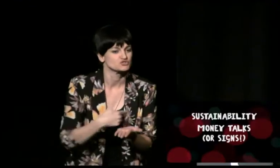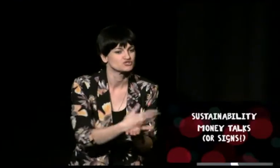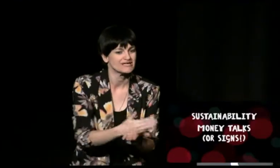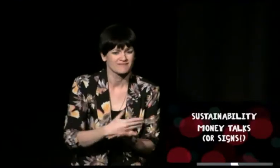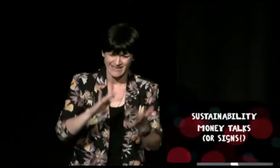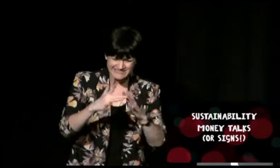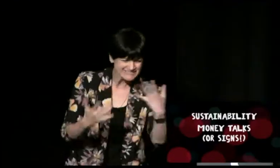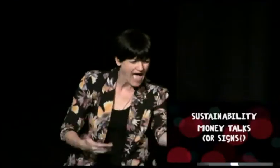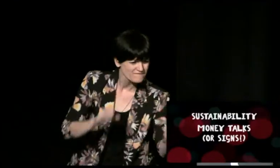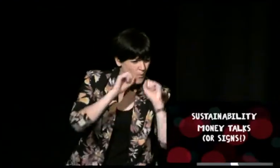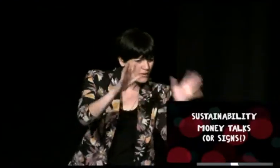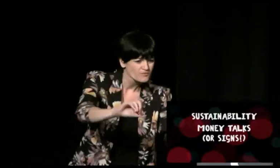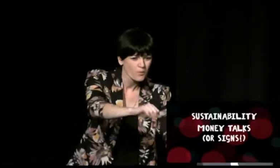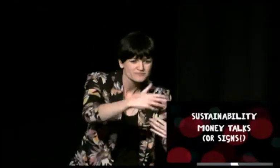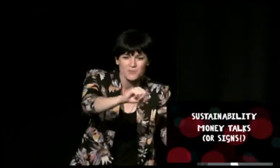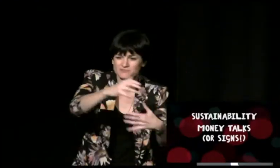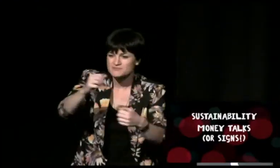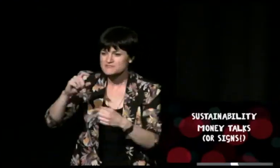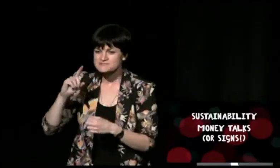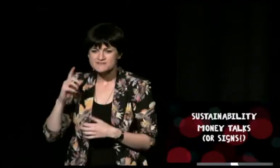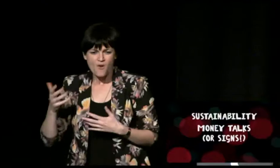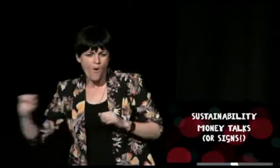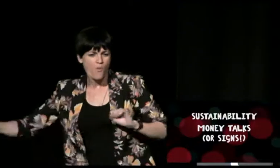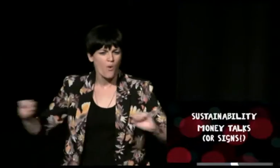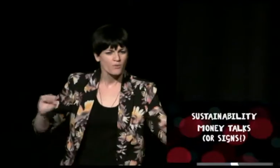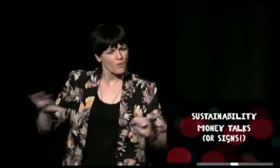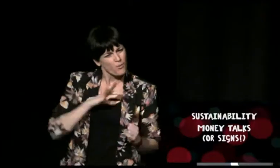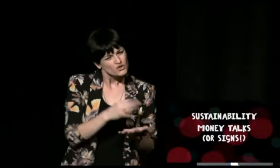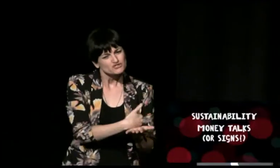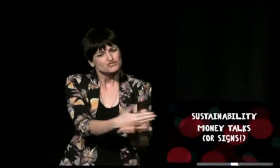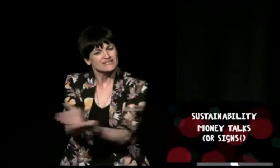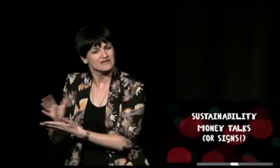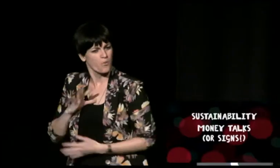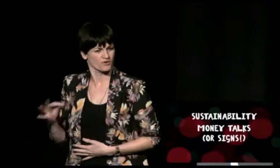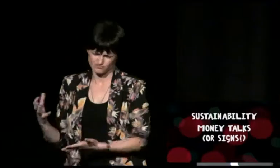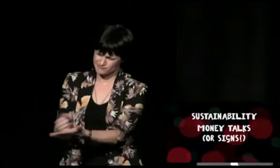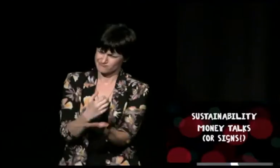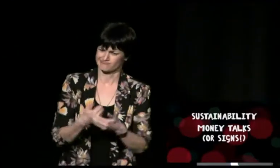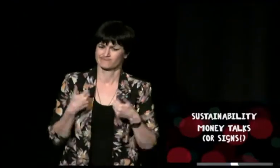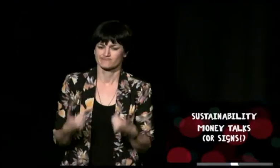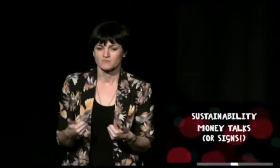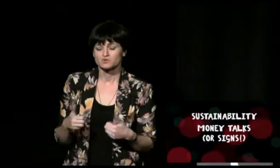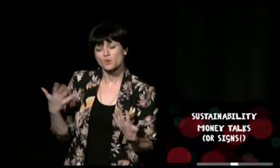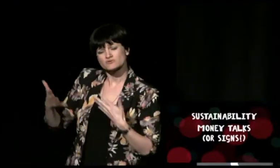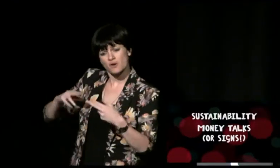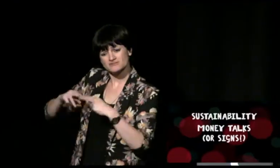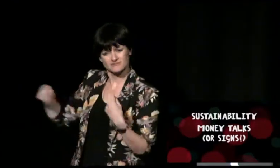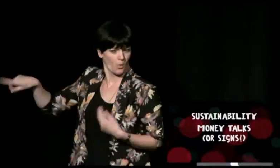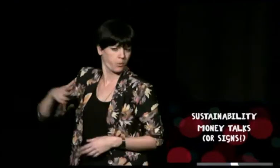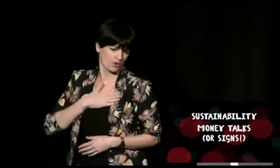can use the same template to do the same kind of archiving of their video histories and their sign language